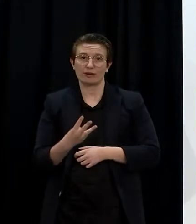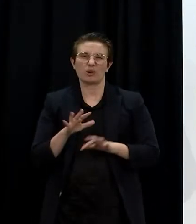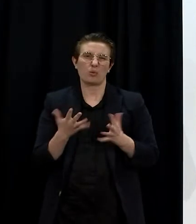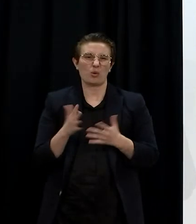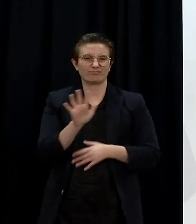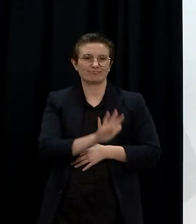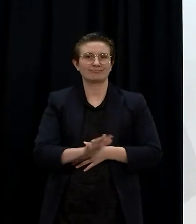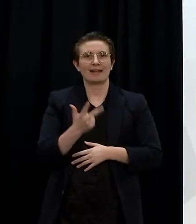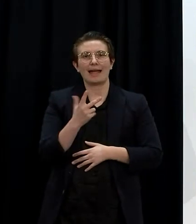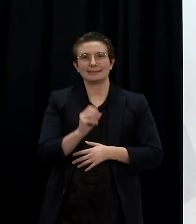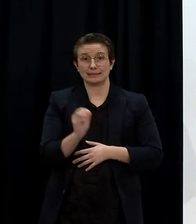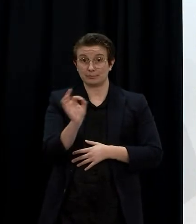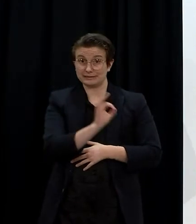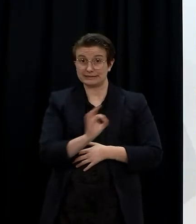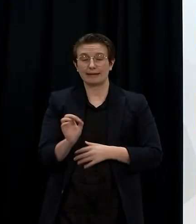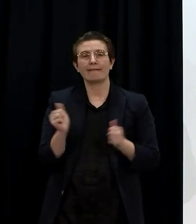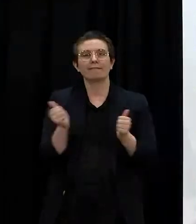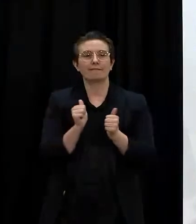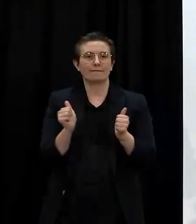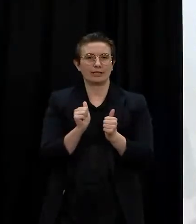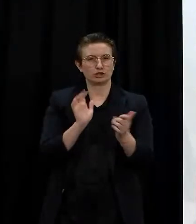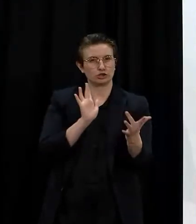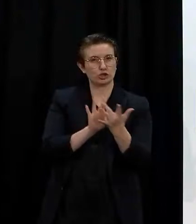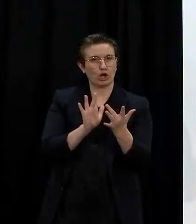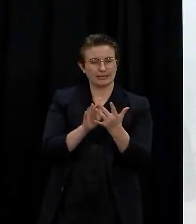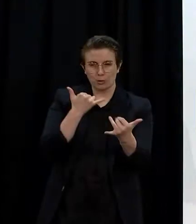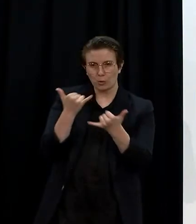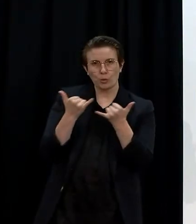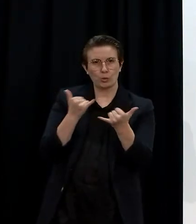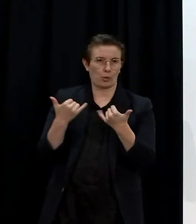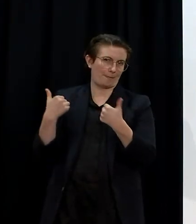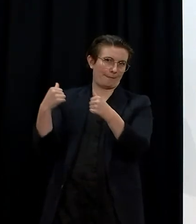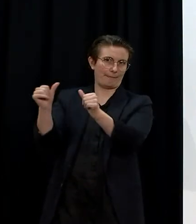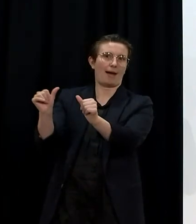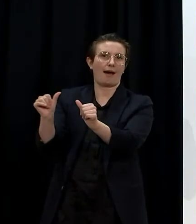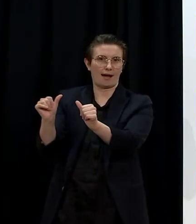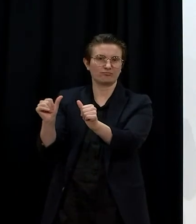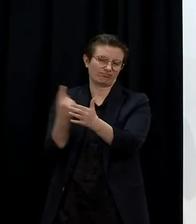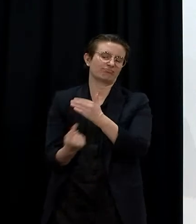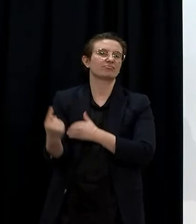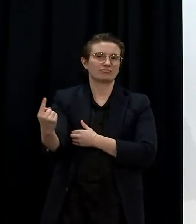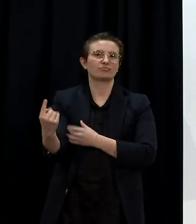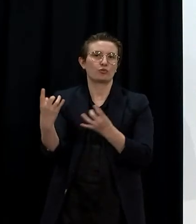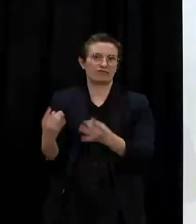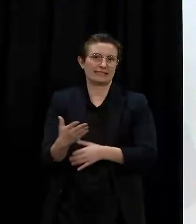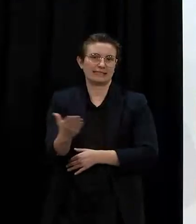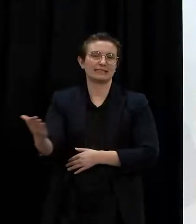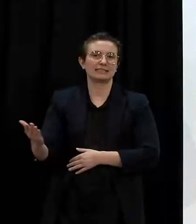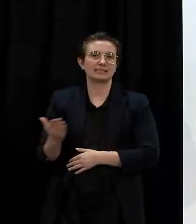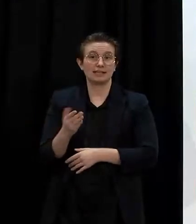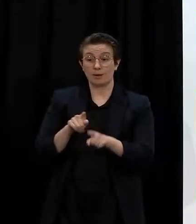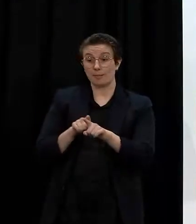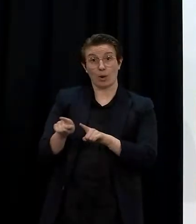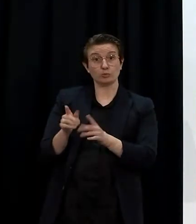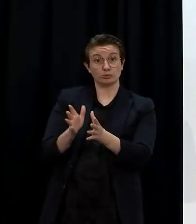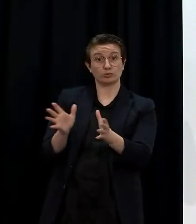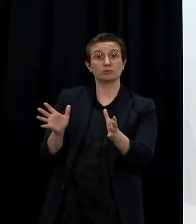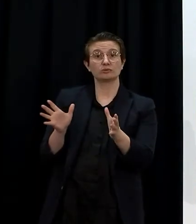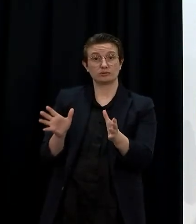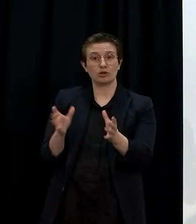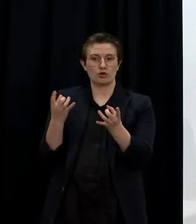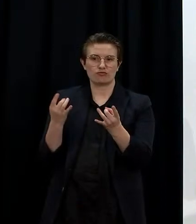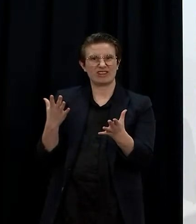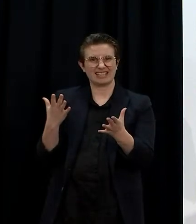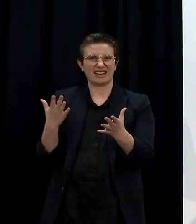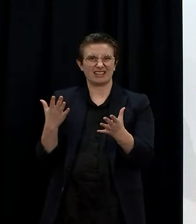contact by our team and were self-isolating. Most of the balance had already been identified in our system because